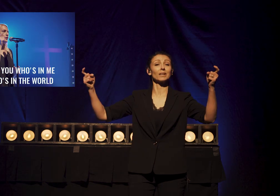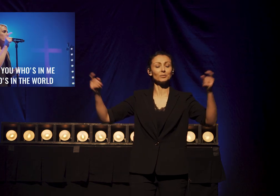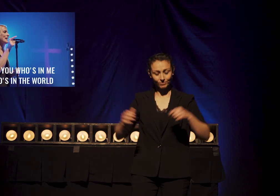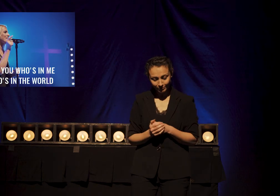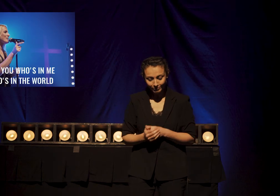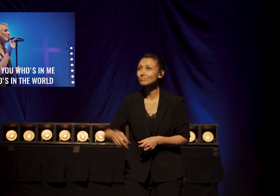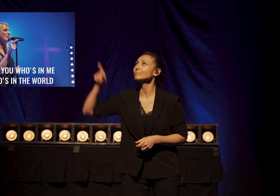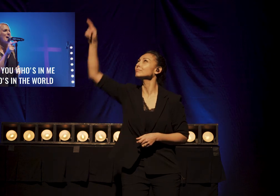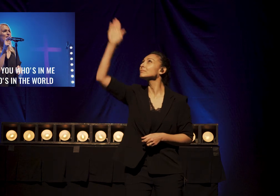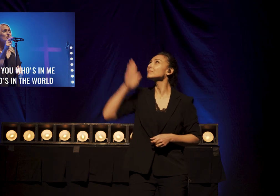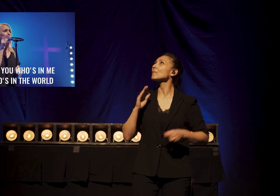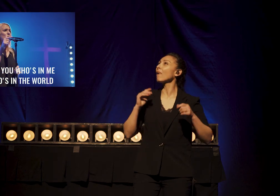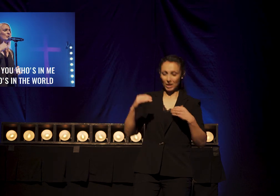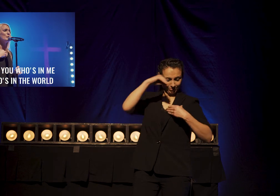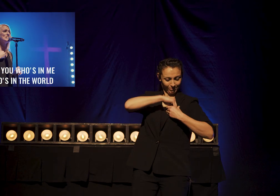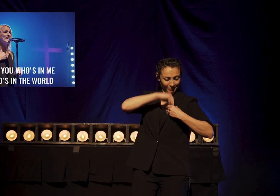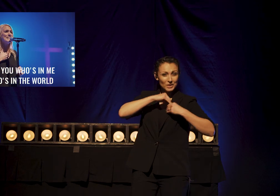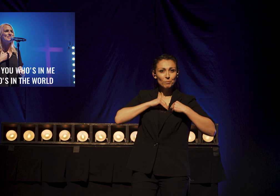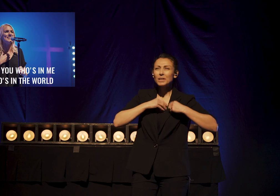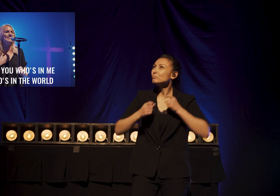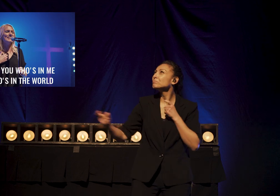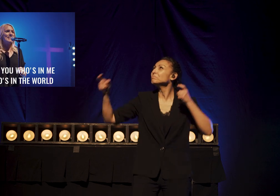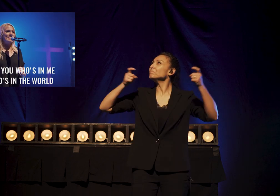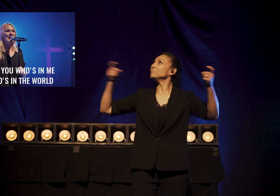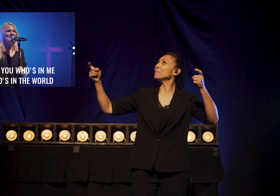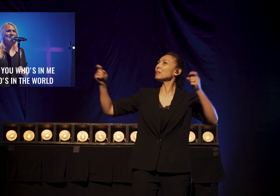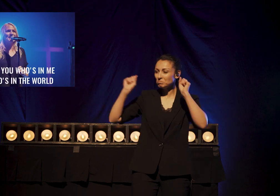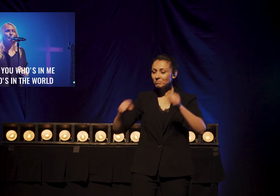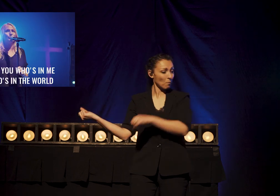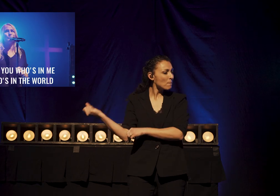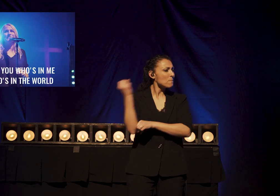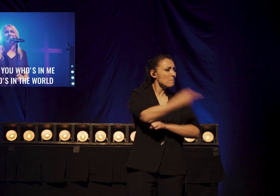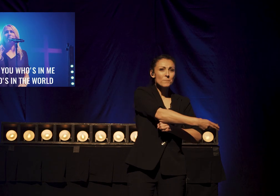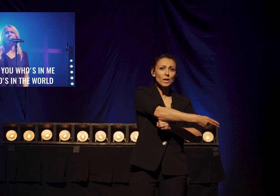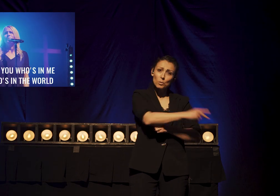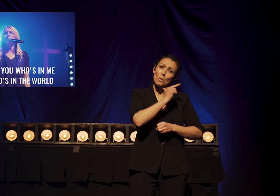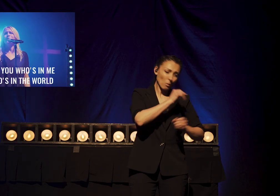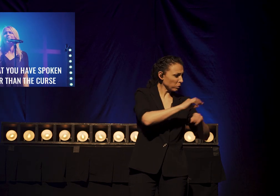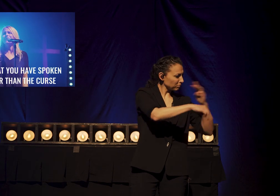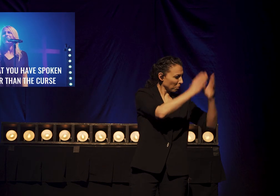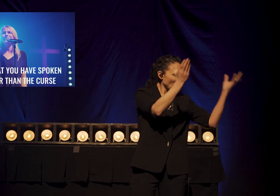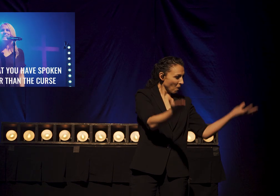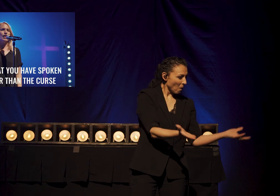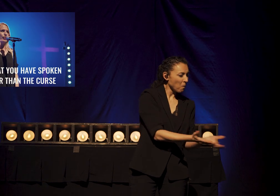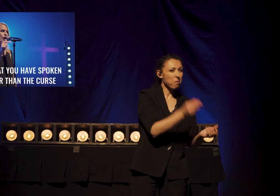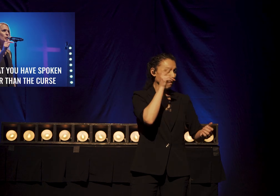Greater are you who is in me than he who is in the world. The